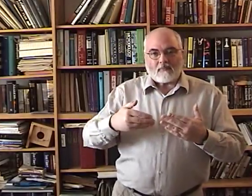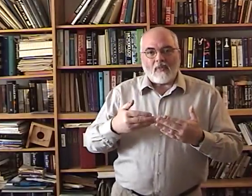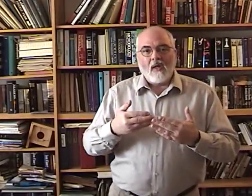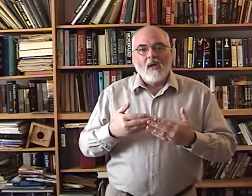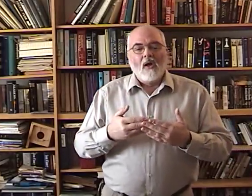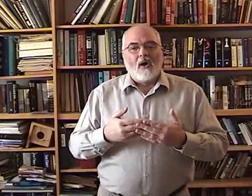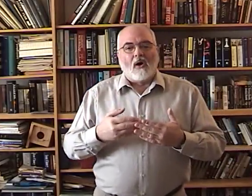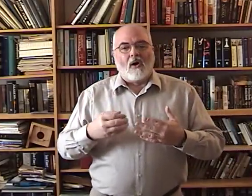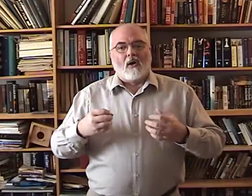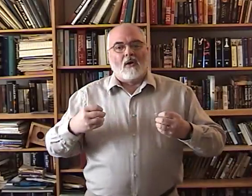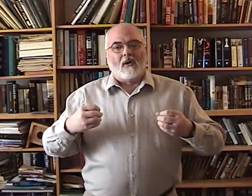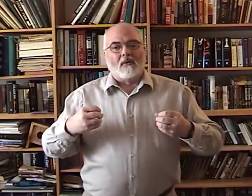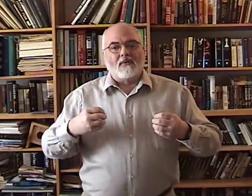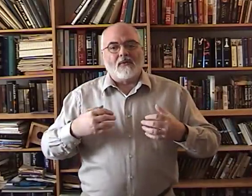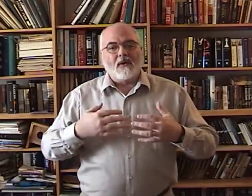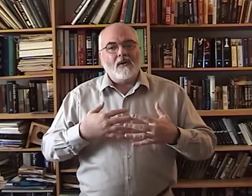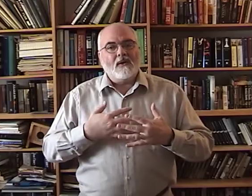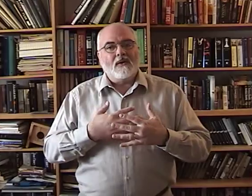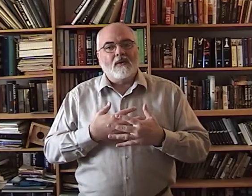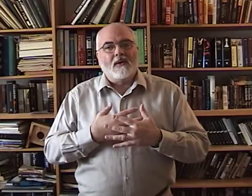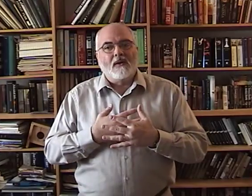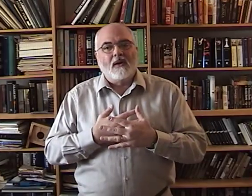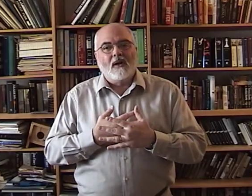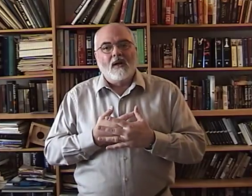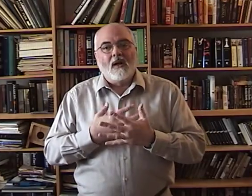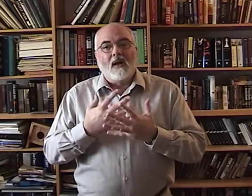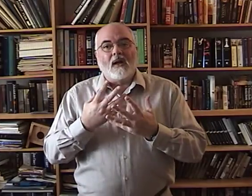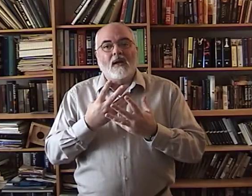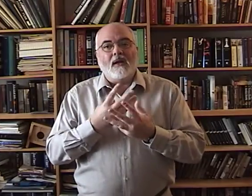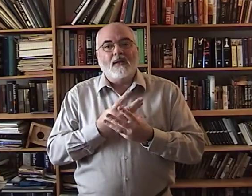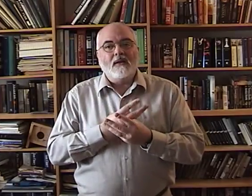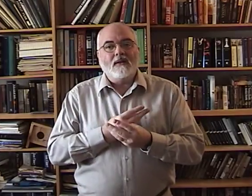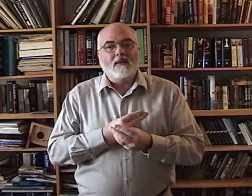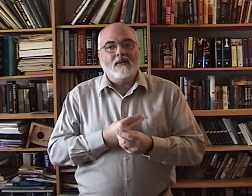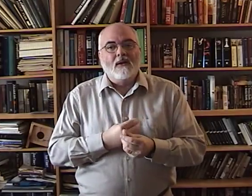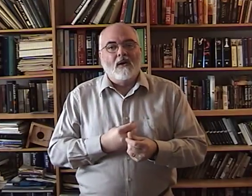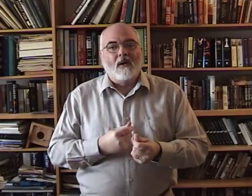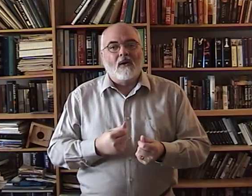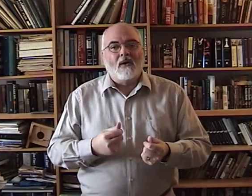all fear all all is gone